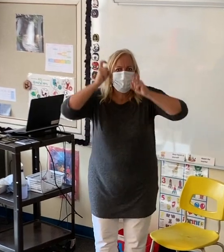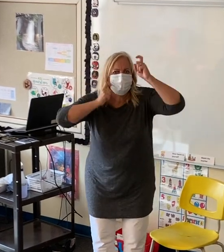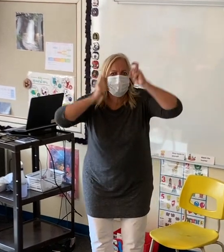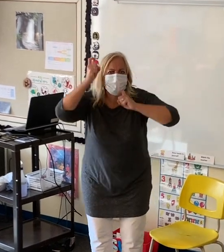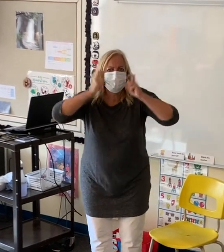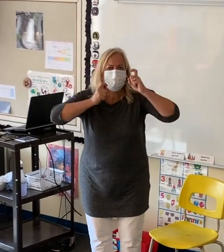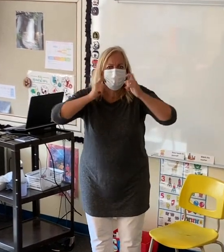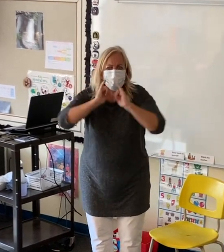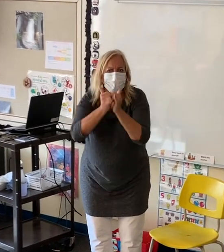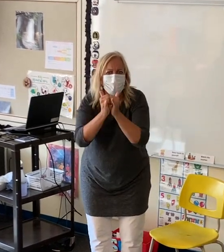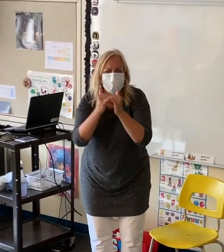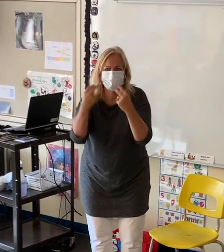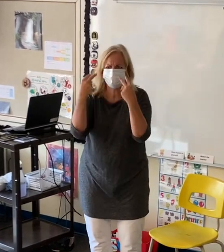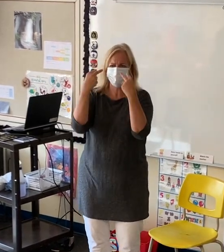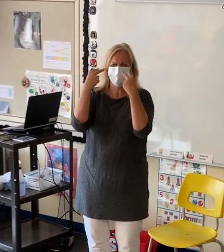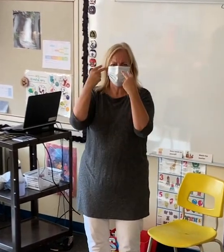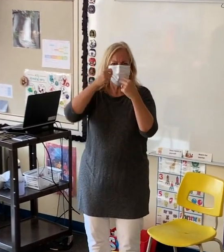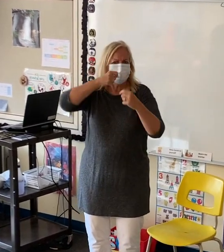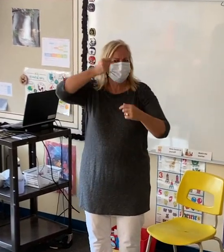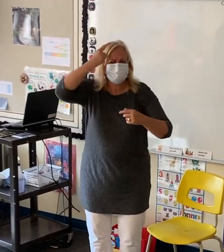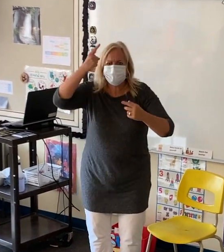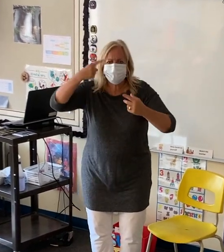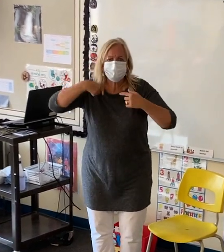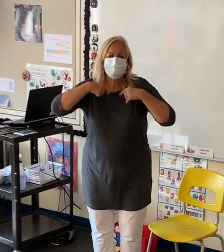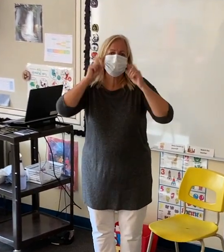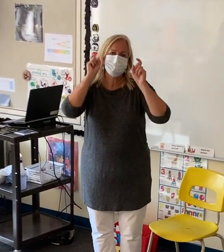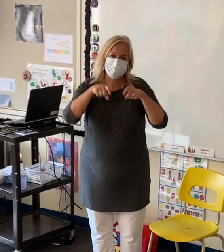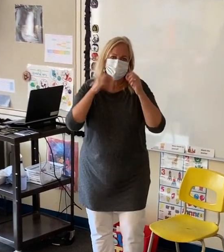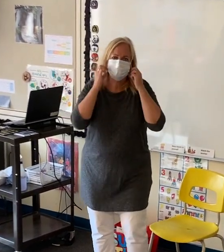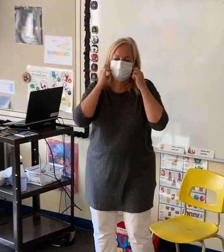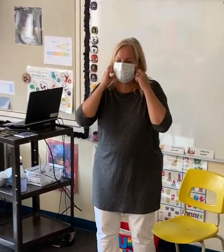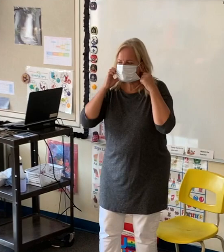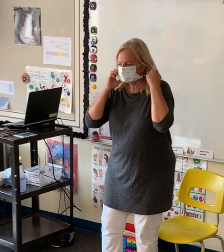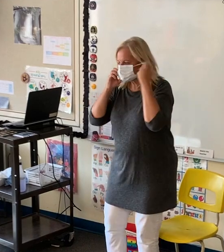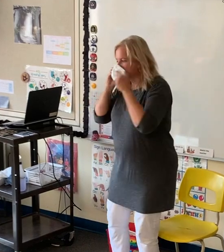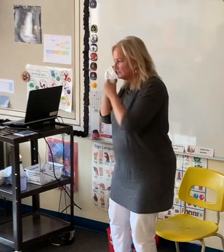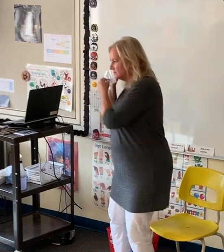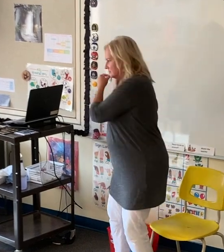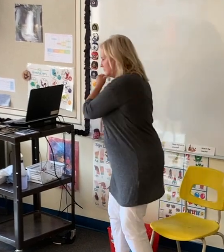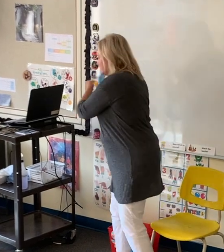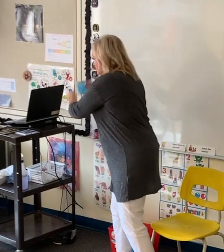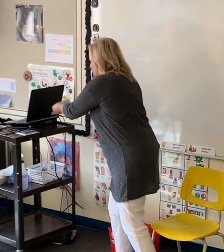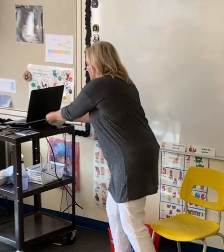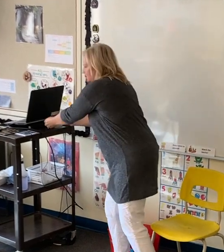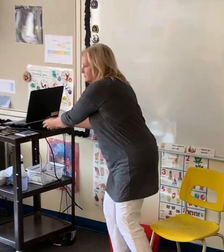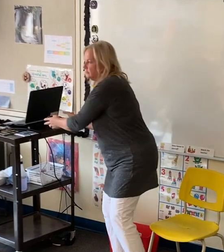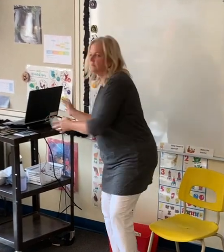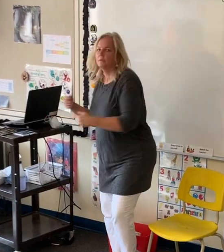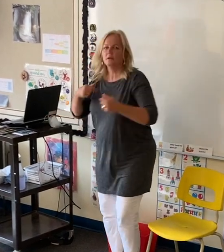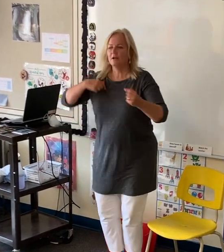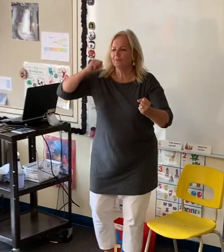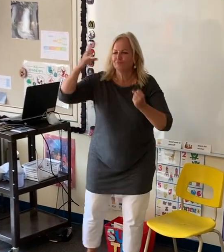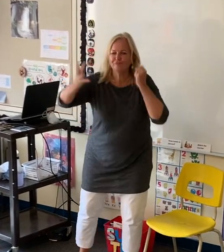but expression is so very vital when using ASL. So with a mask, this is very hard to understand,